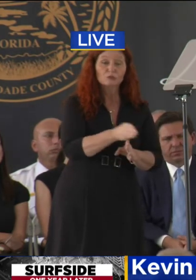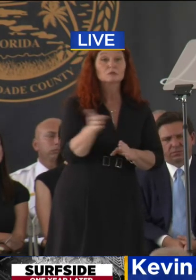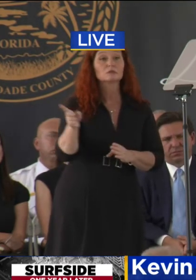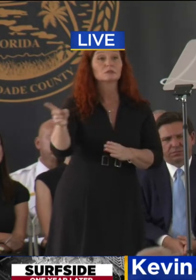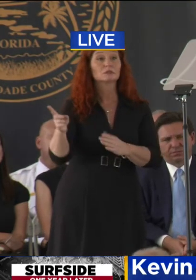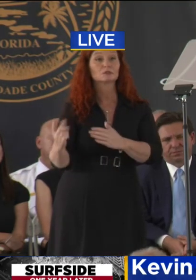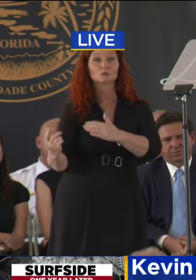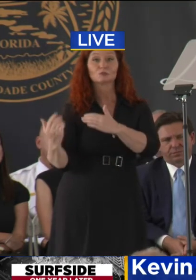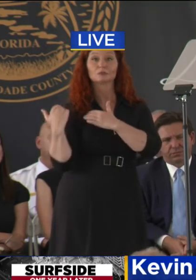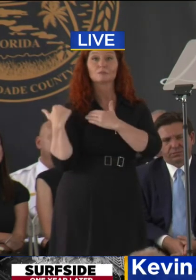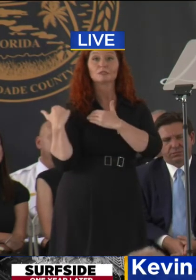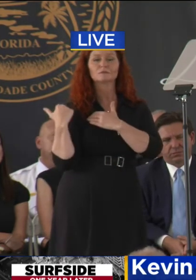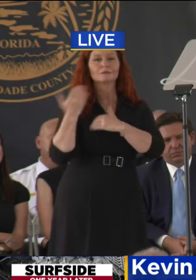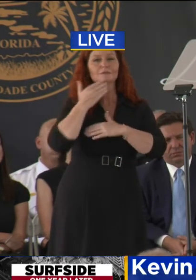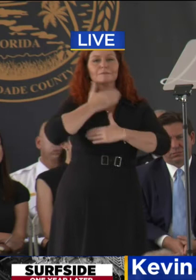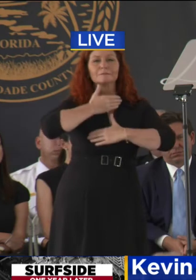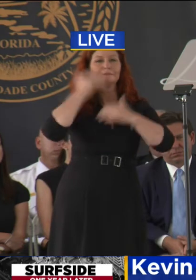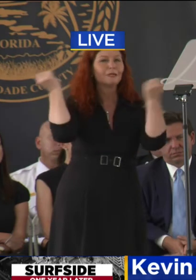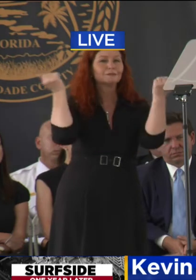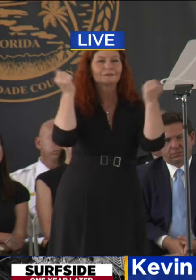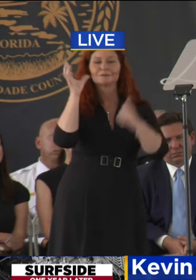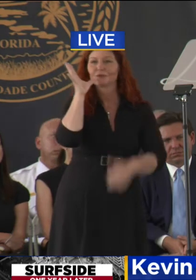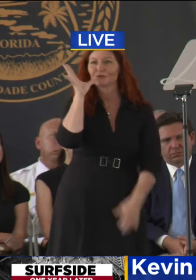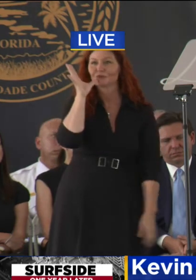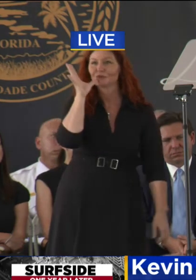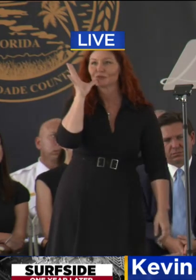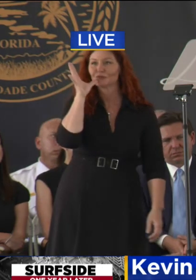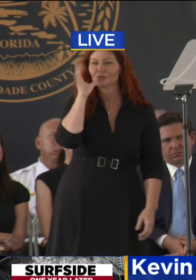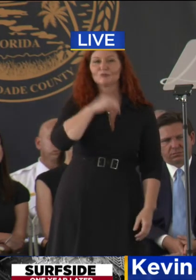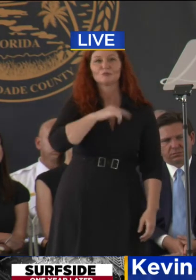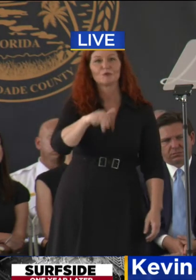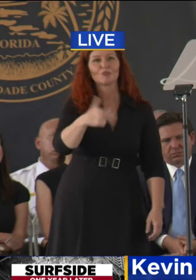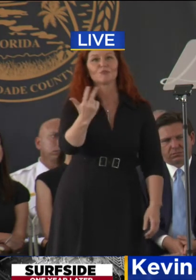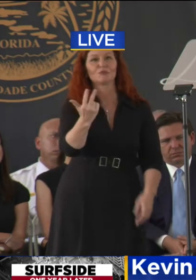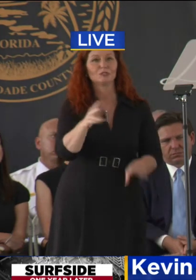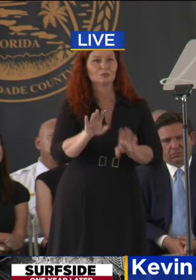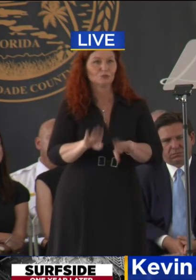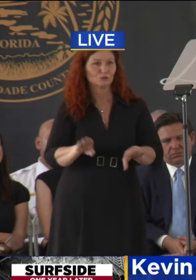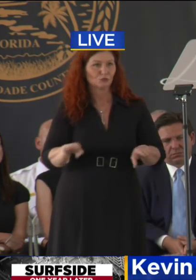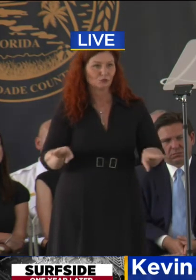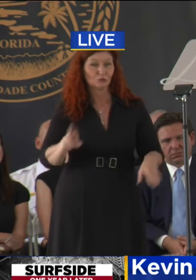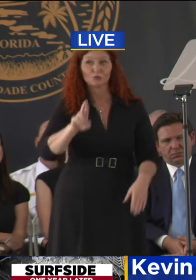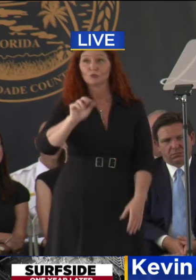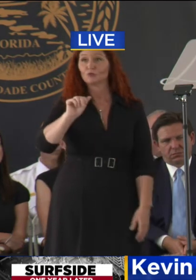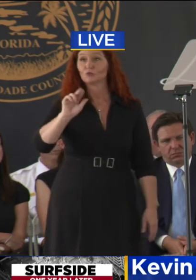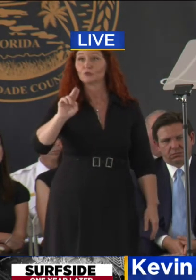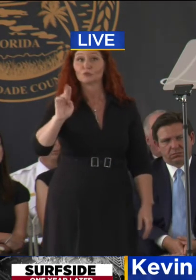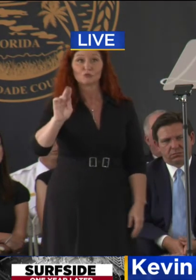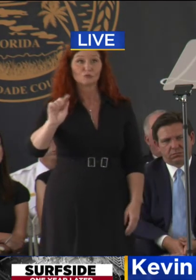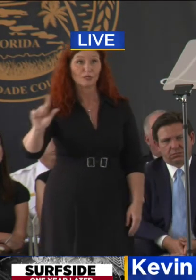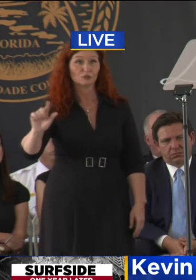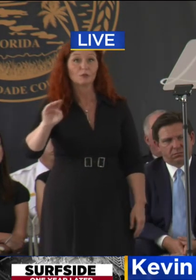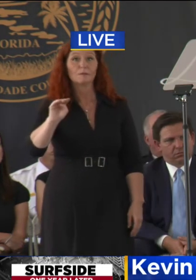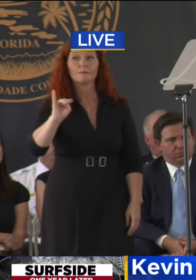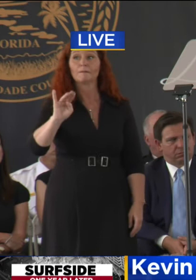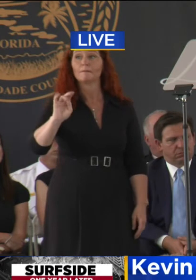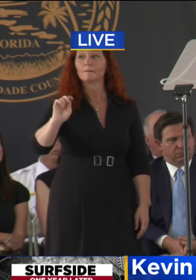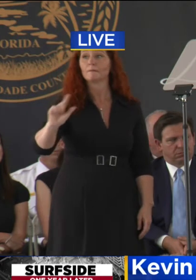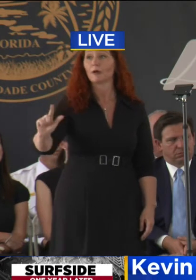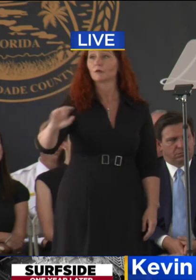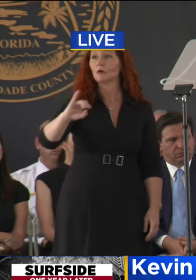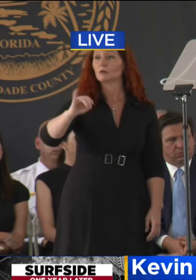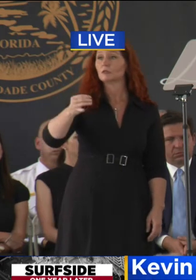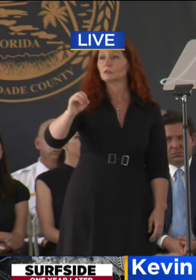for being the best mother to my three children, Rachel, Michael, and